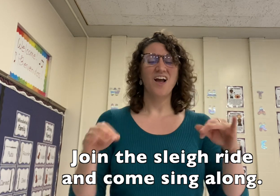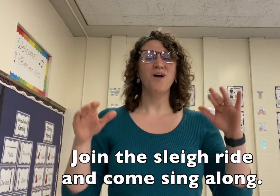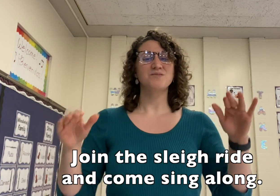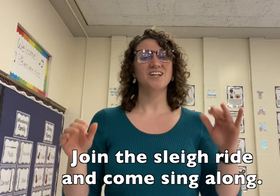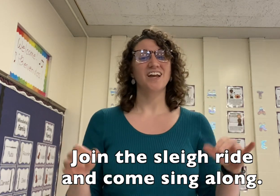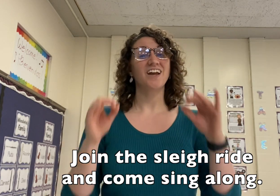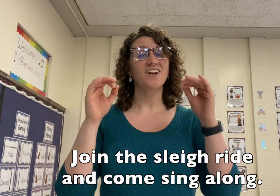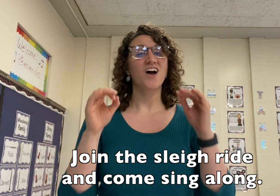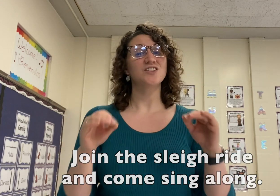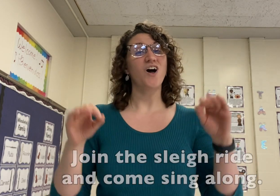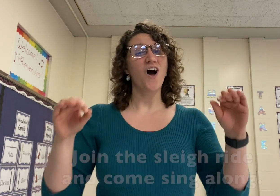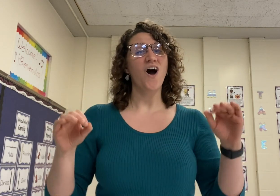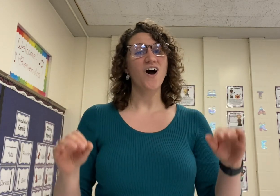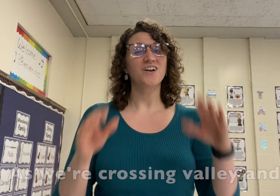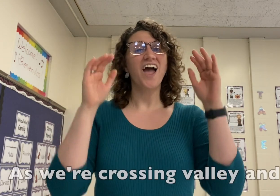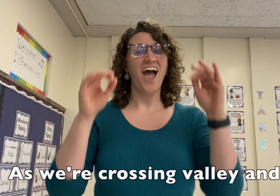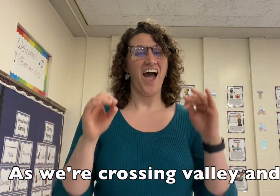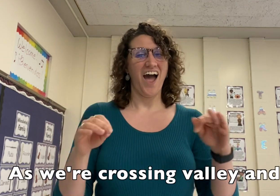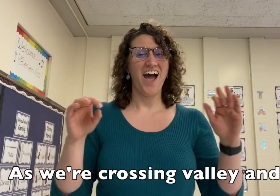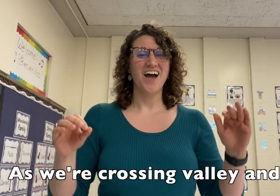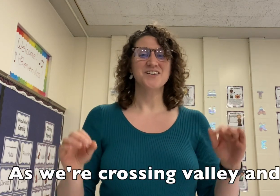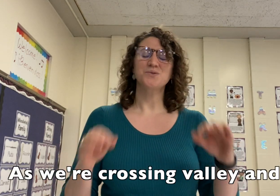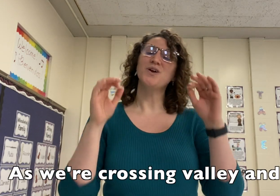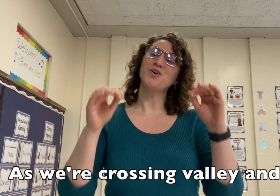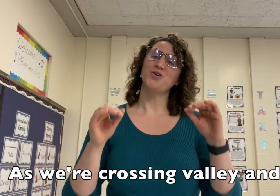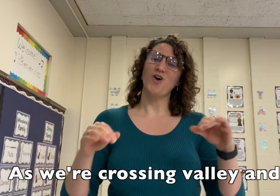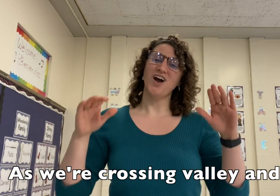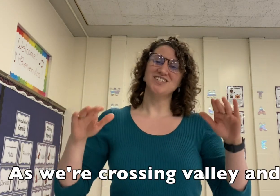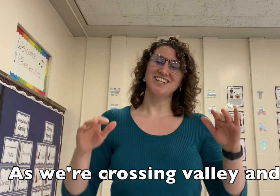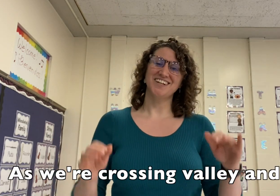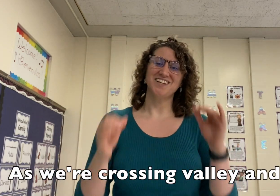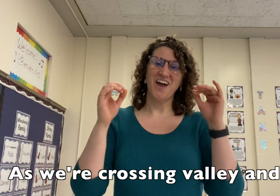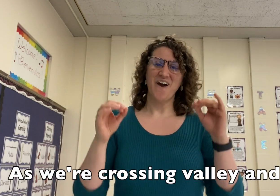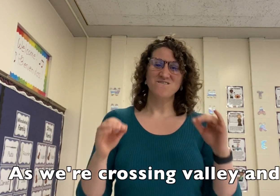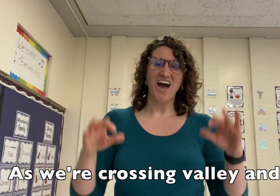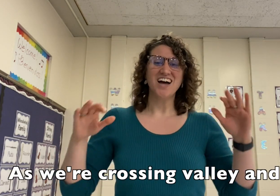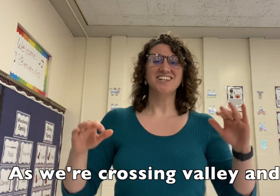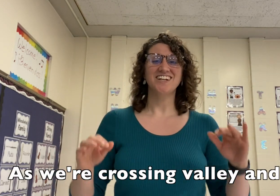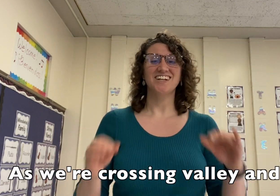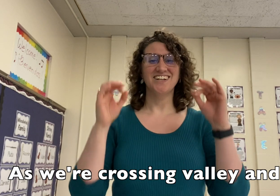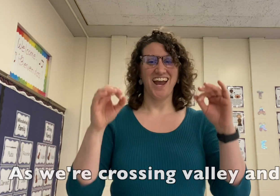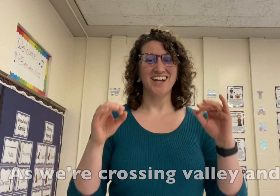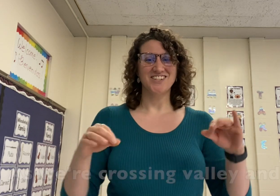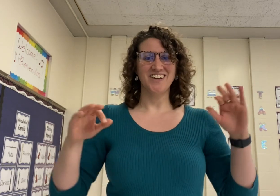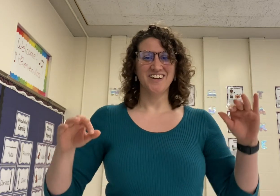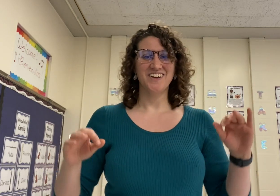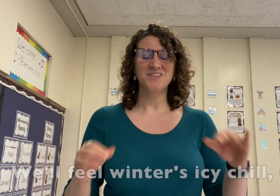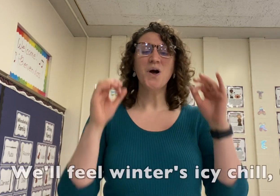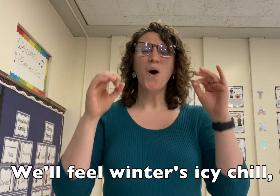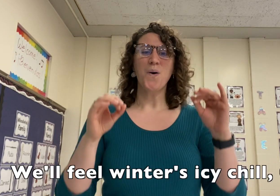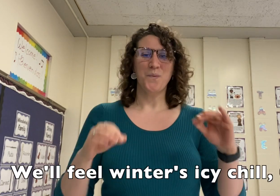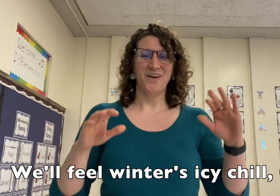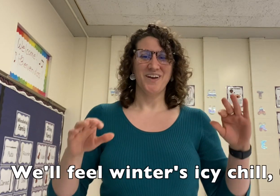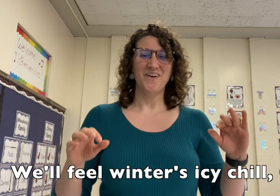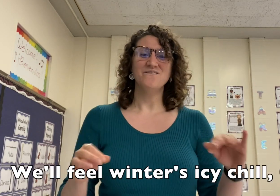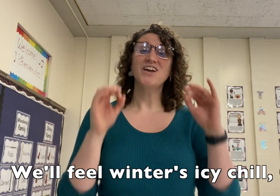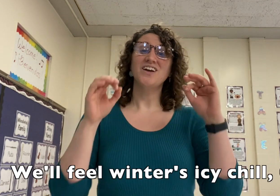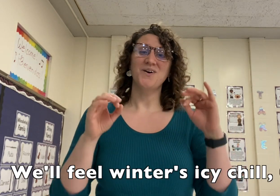come sing along. As we're crossing valley and hill, we'll feel